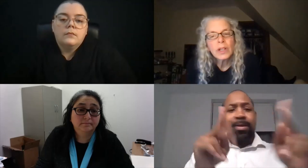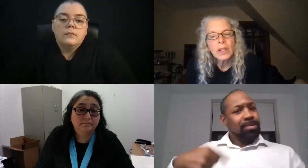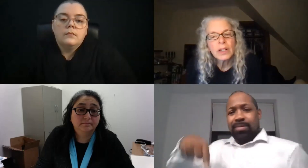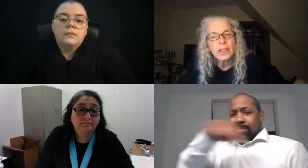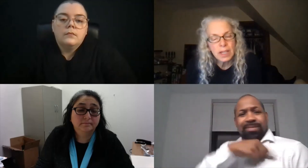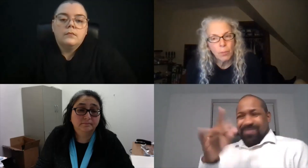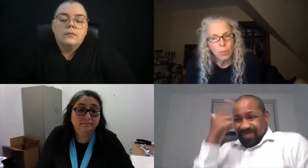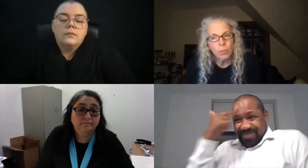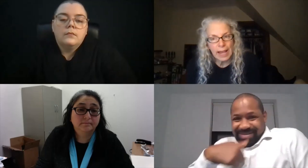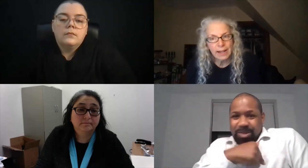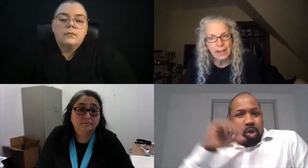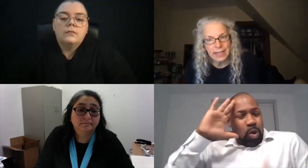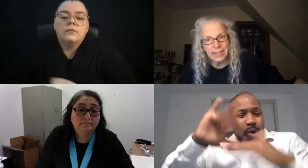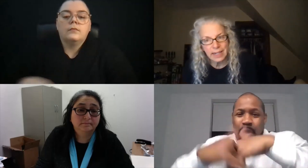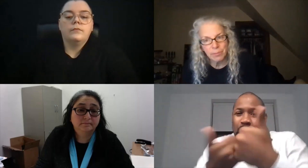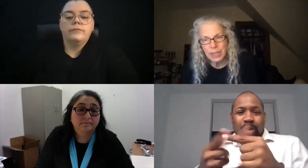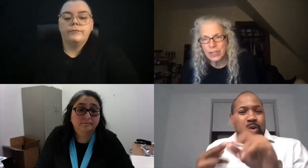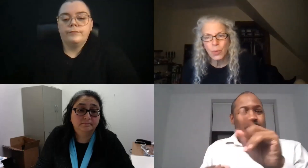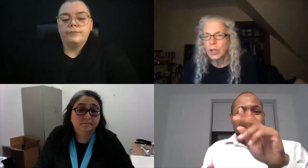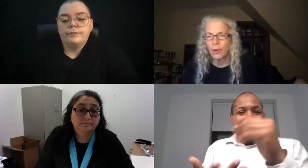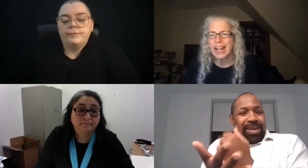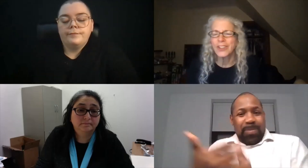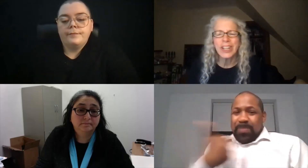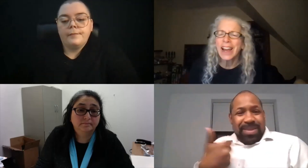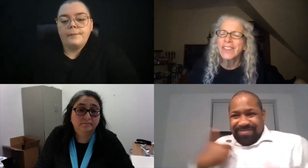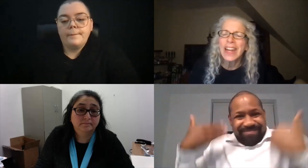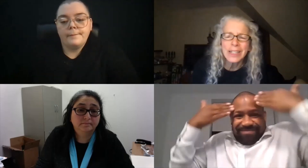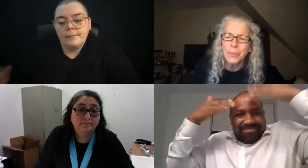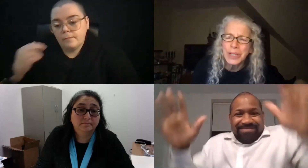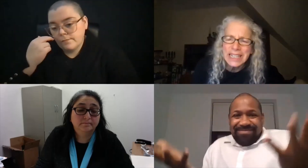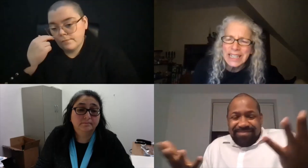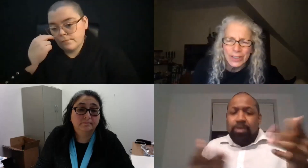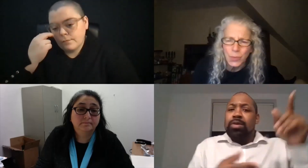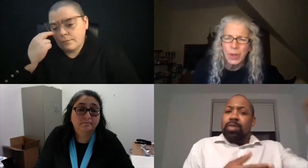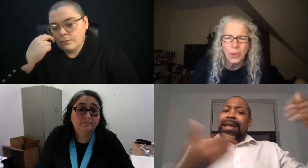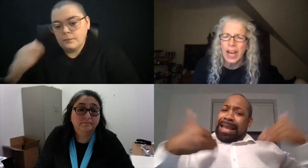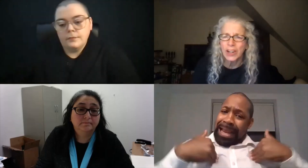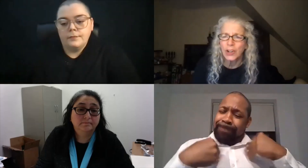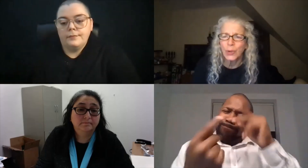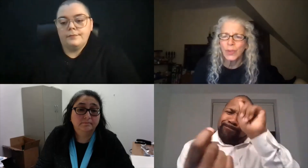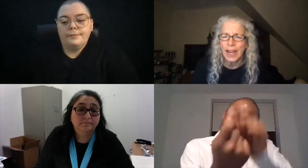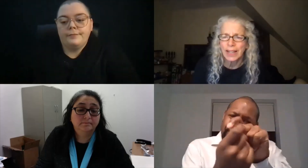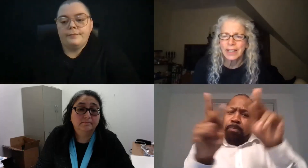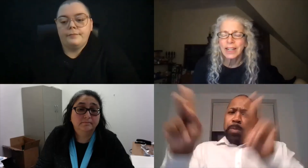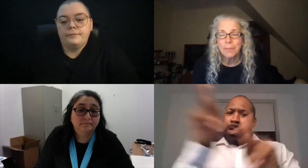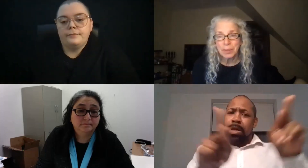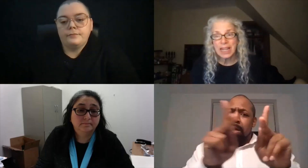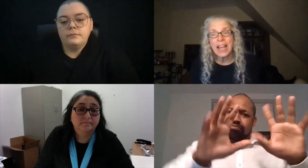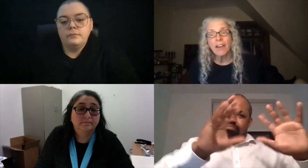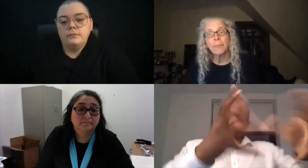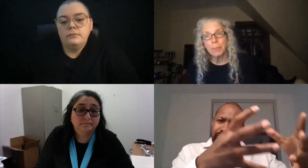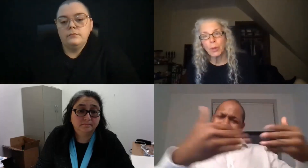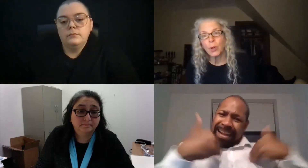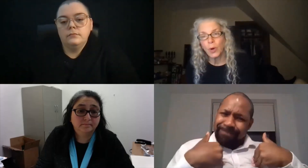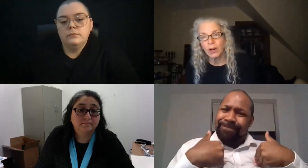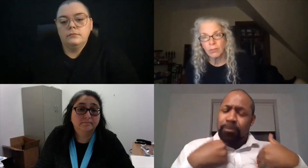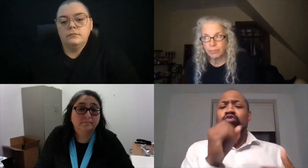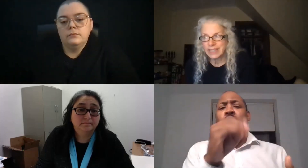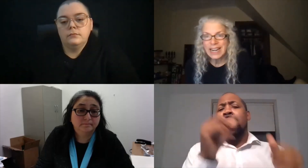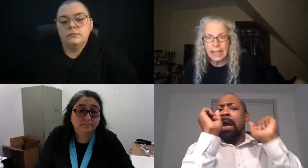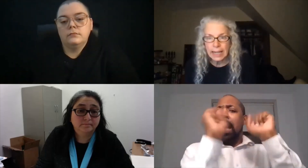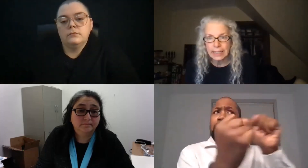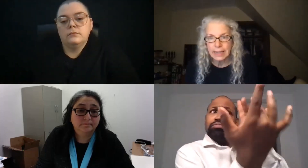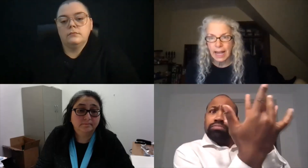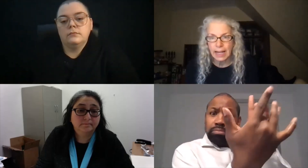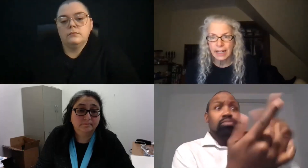some analyzing, because we don't actually have that expertise, we don't know how to do that. But they have people who are